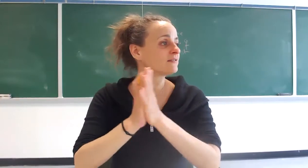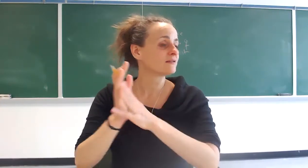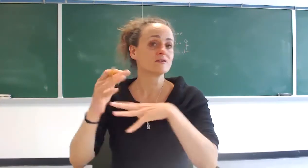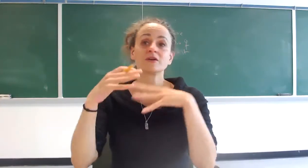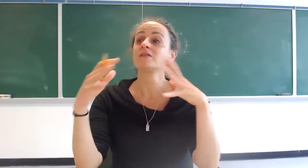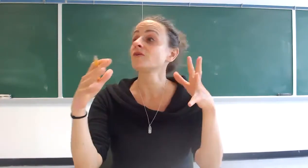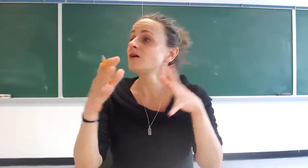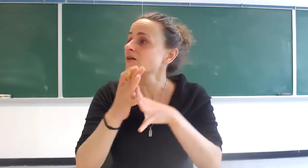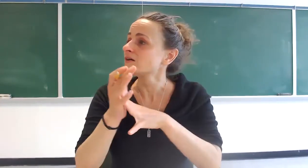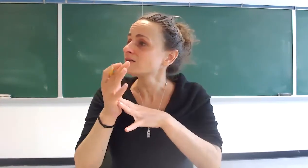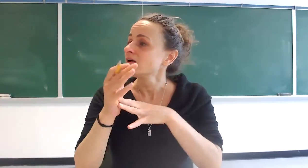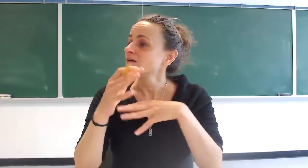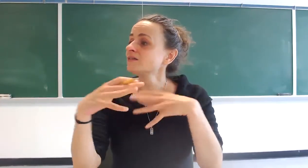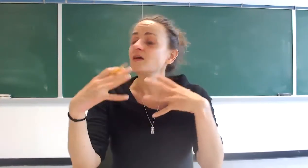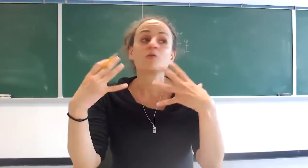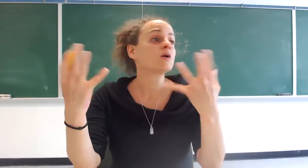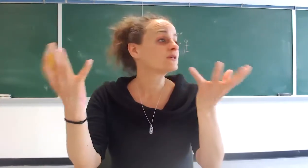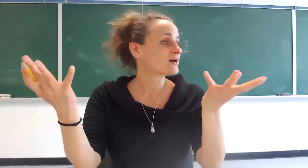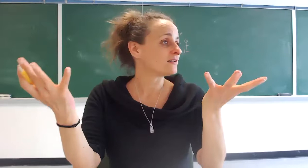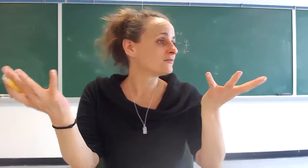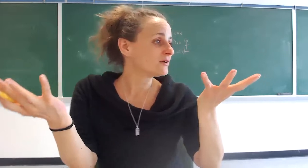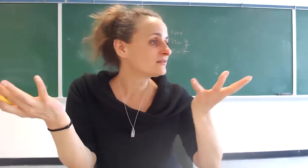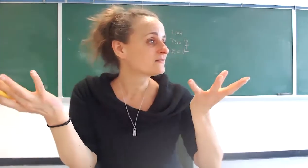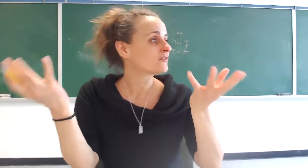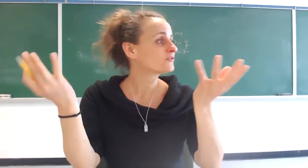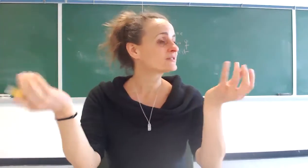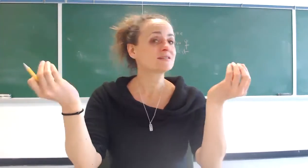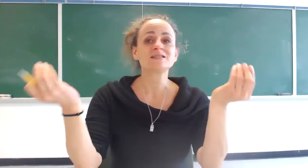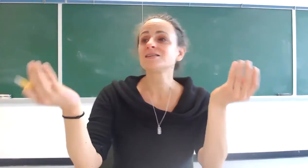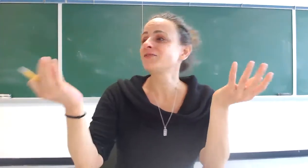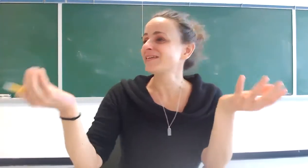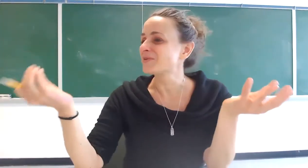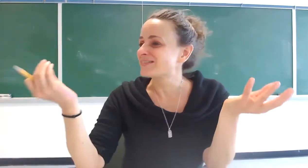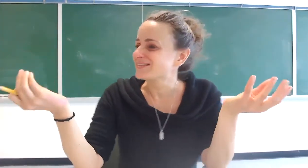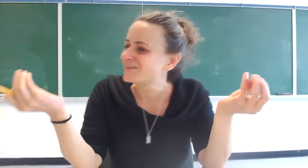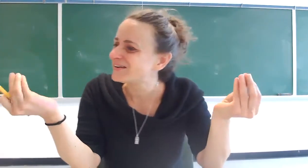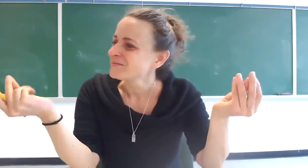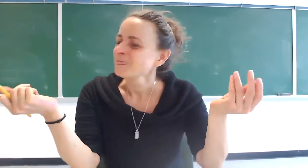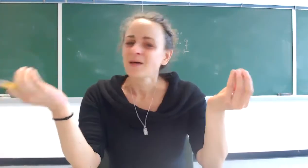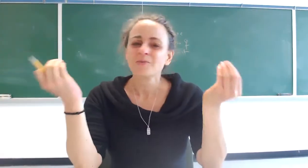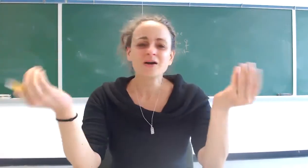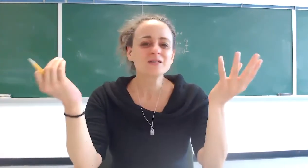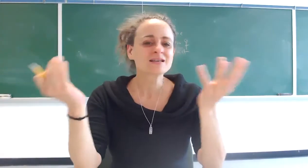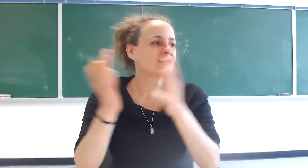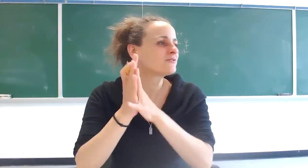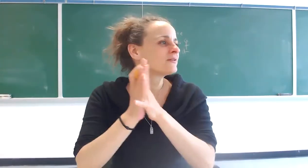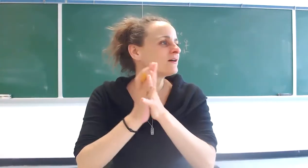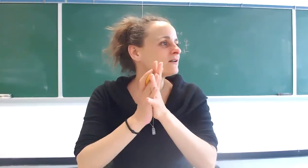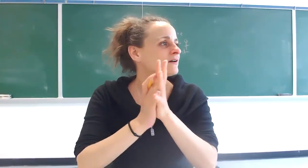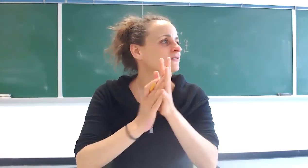because of the holocaust is where was god right this is also incidentally your test question right where was god during the holocaust